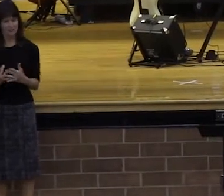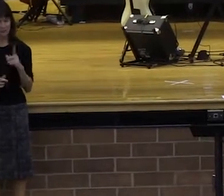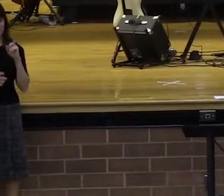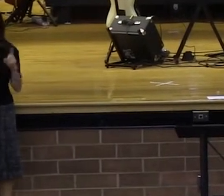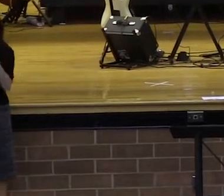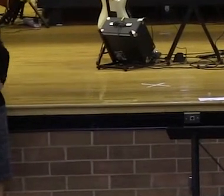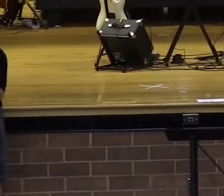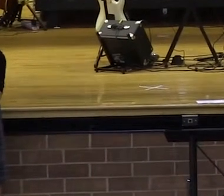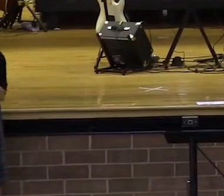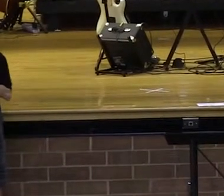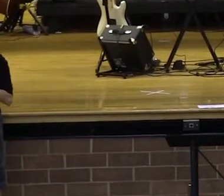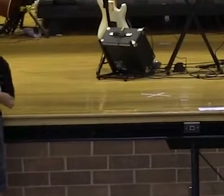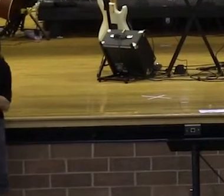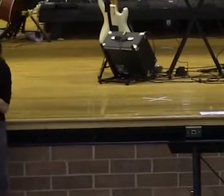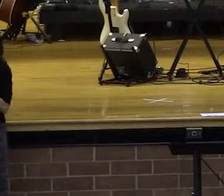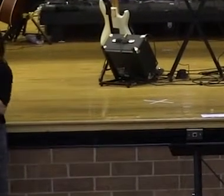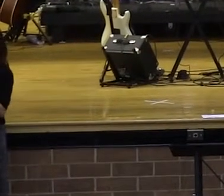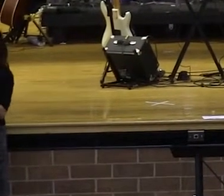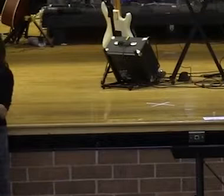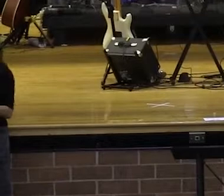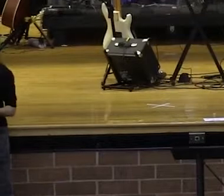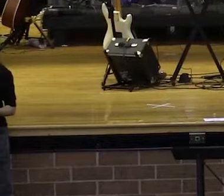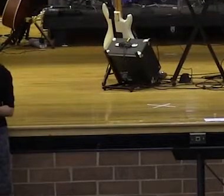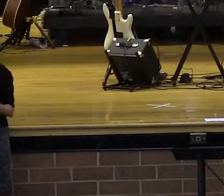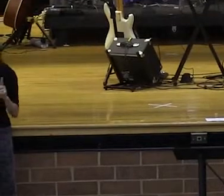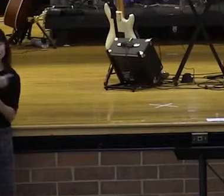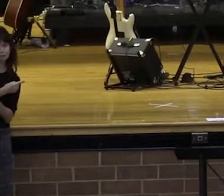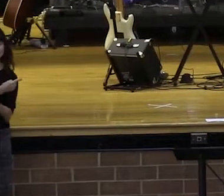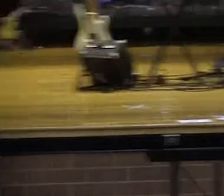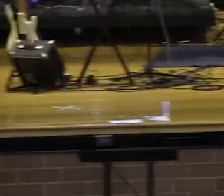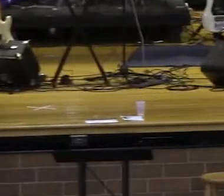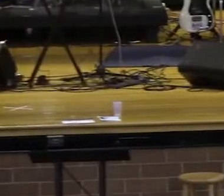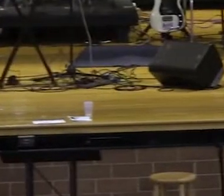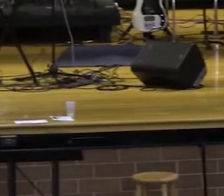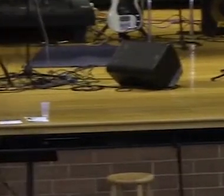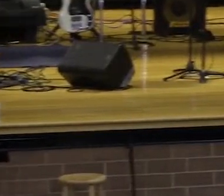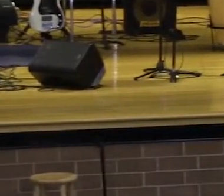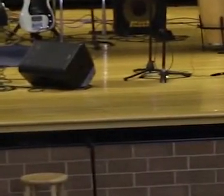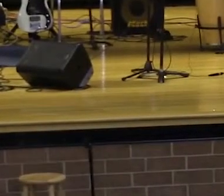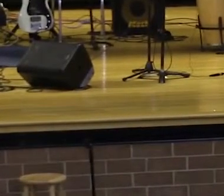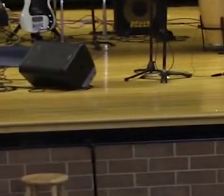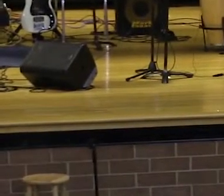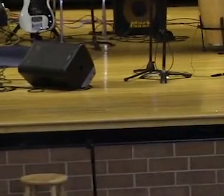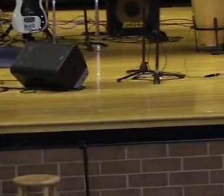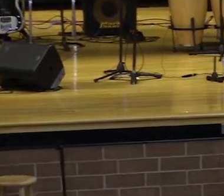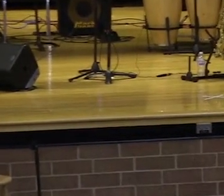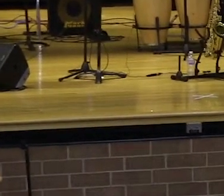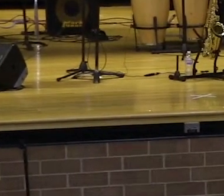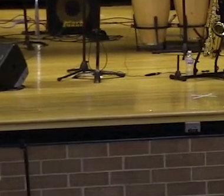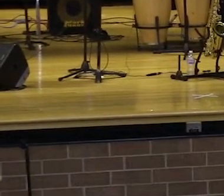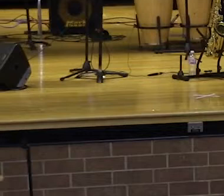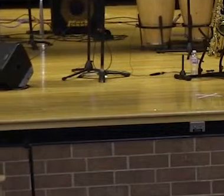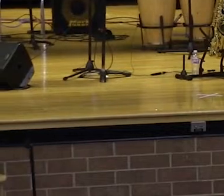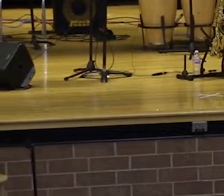have you ever go someplace with a bad attitude? Hallelujah. I want you to know, in the name of Jesus, I don't care how your attitude is going in, but